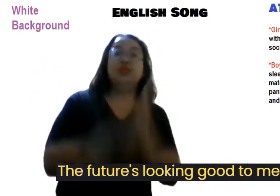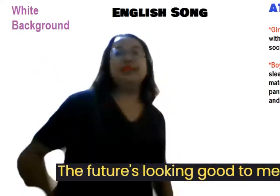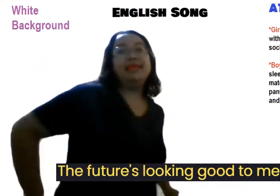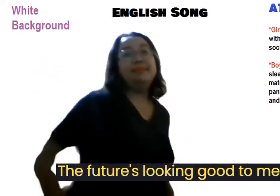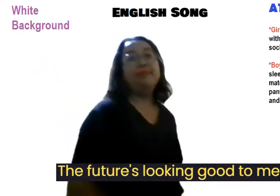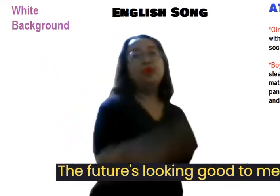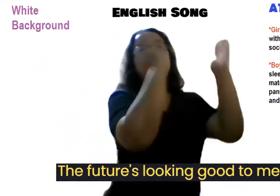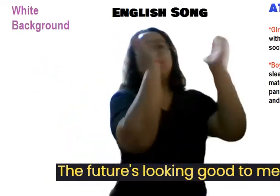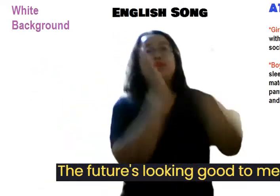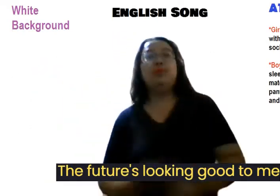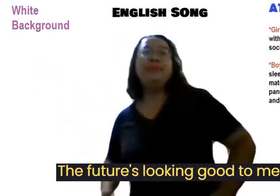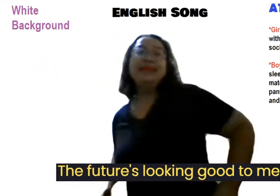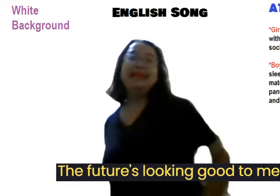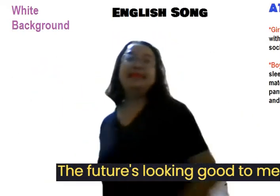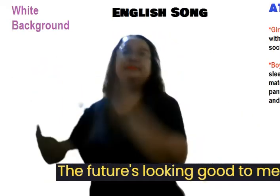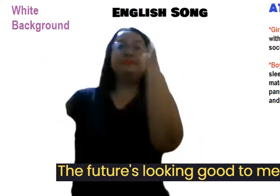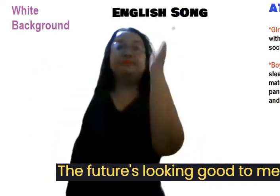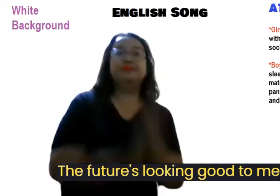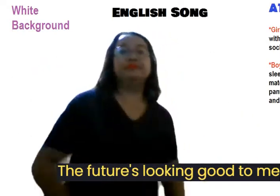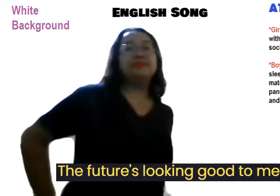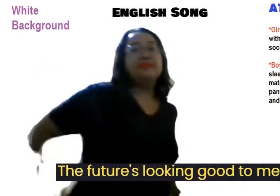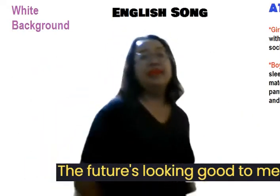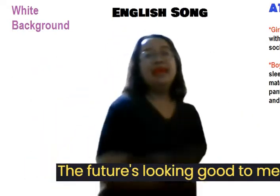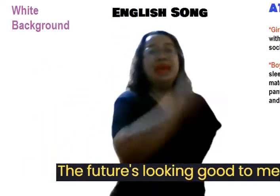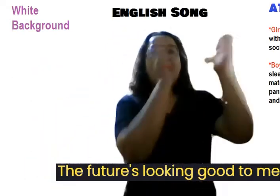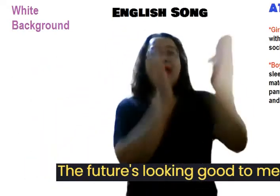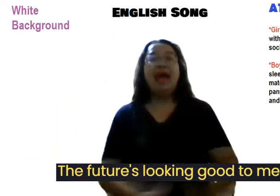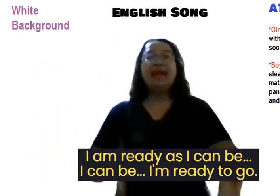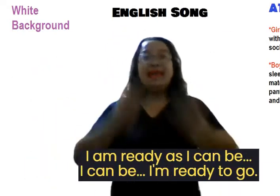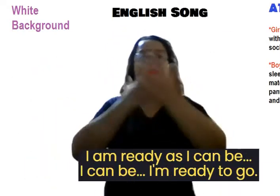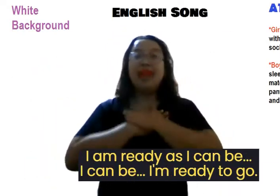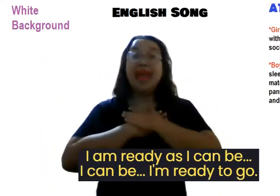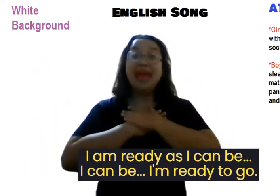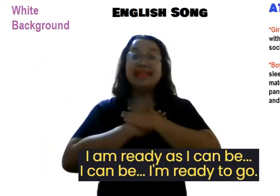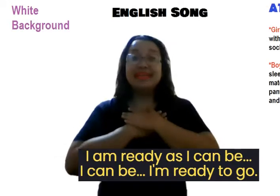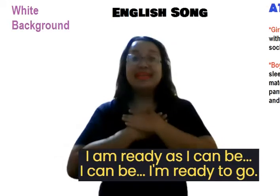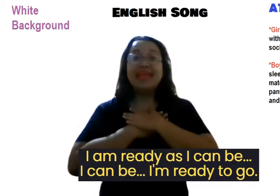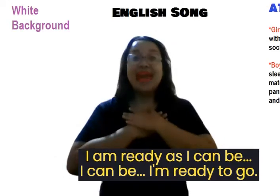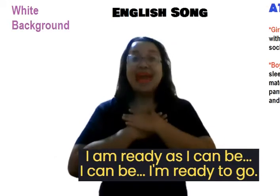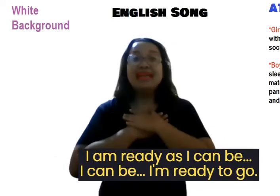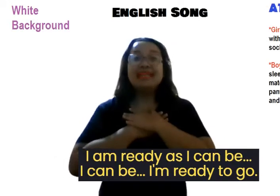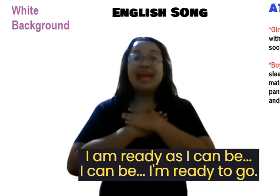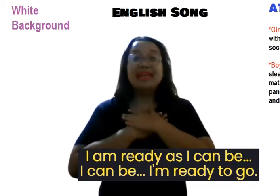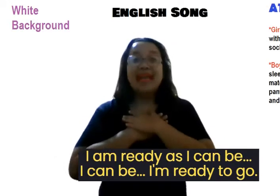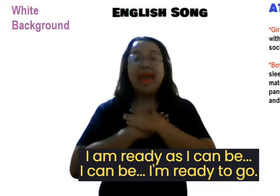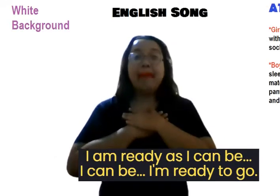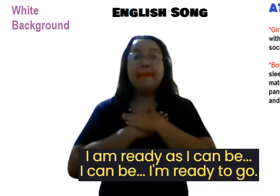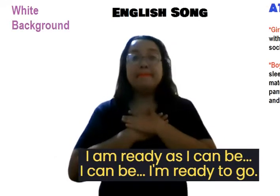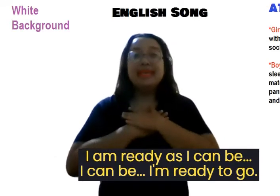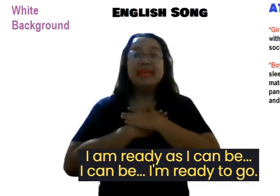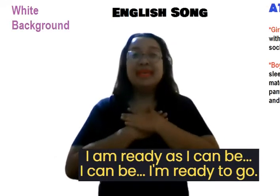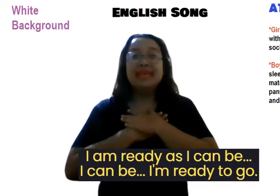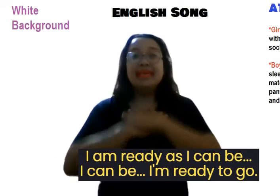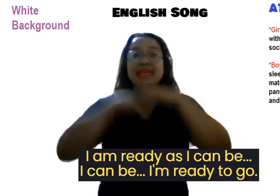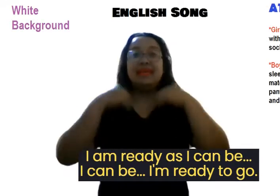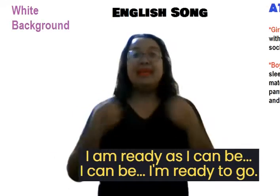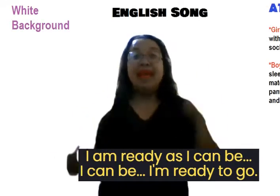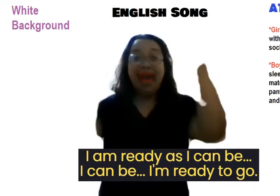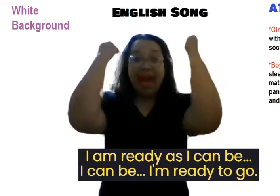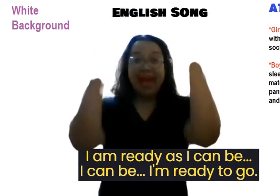looking good to me. I am ready as I can be. I